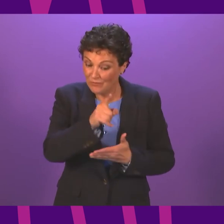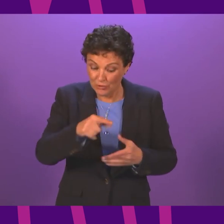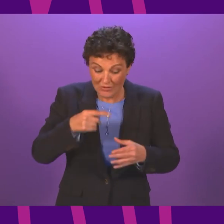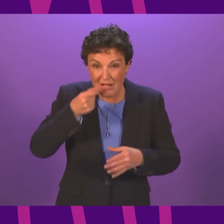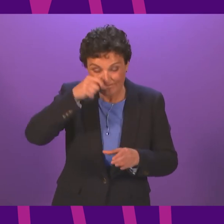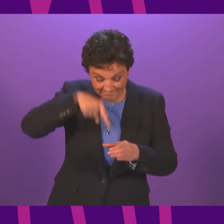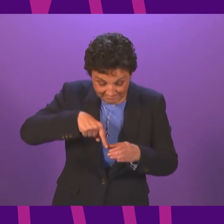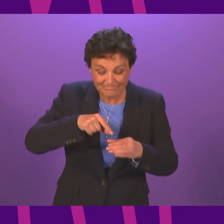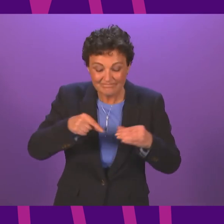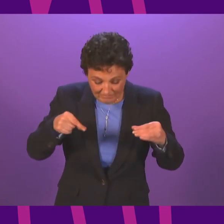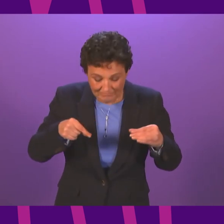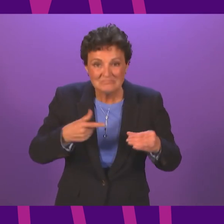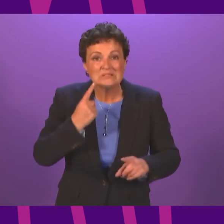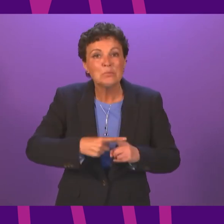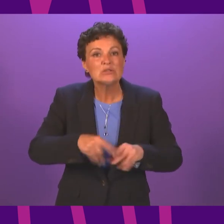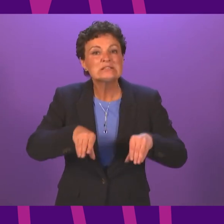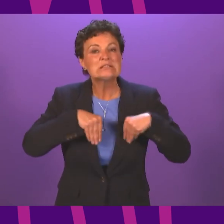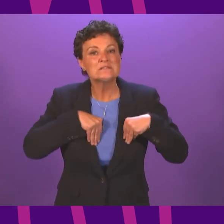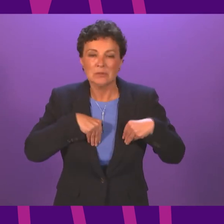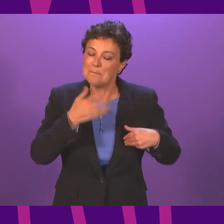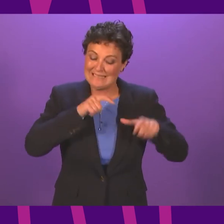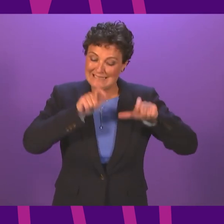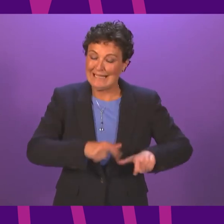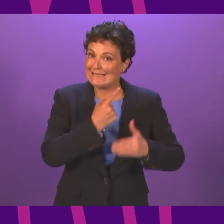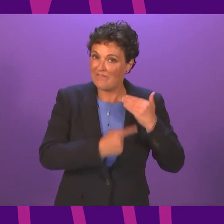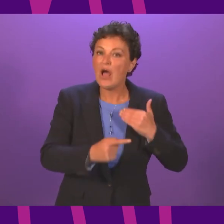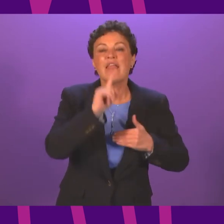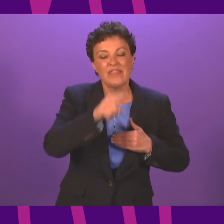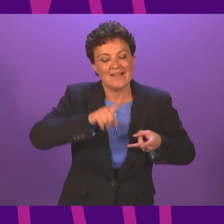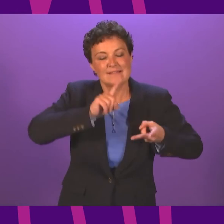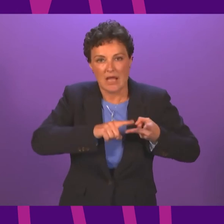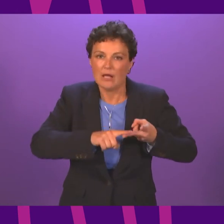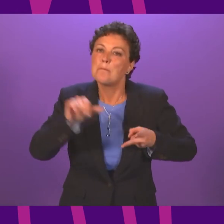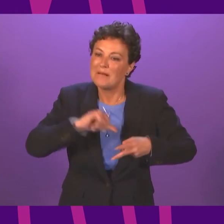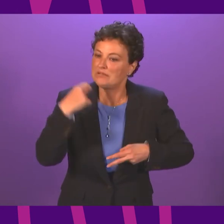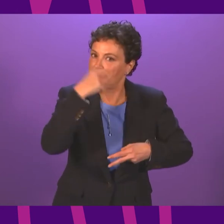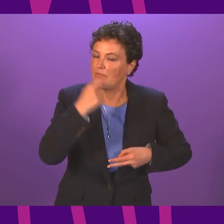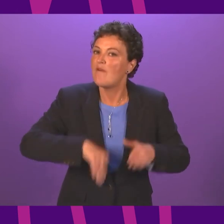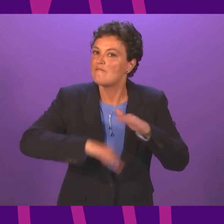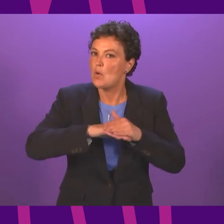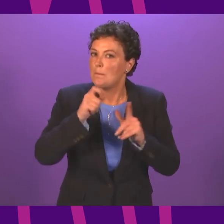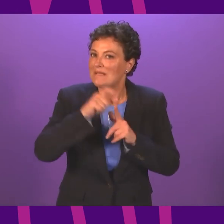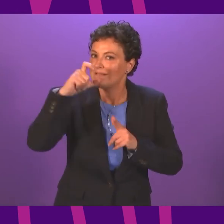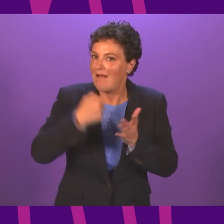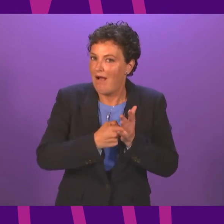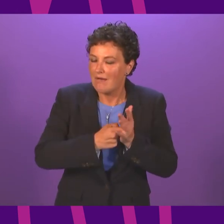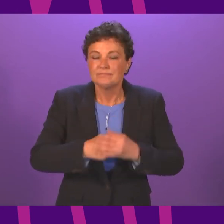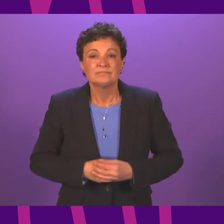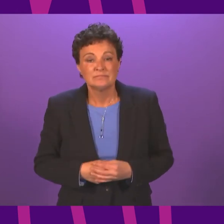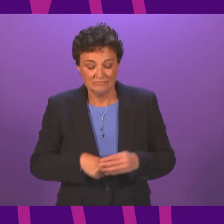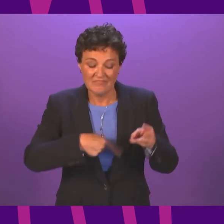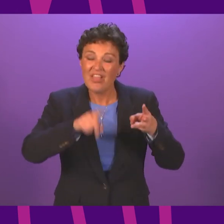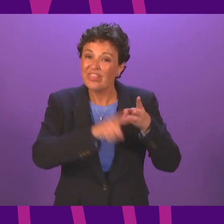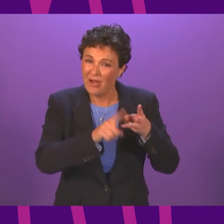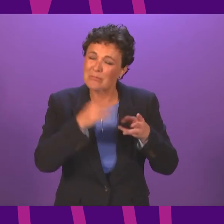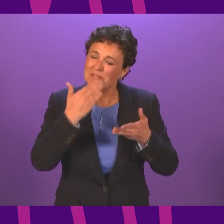-isolate and get the result confirmed through a PCR test. And finally, please continue to stick to the rules where you live and follow all the public health